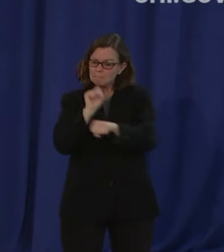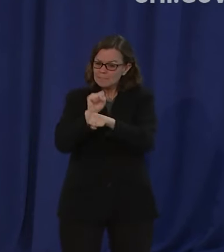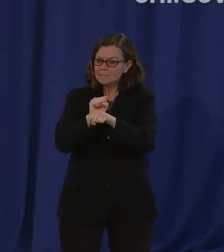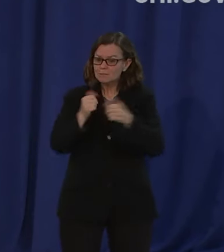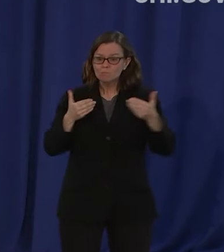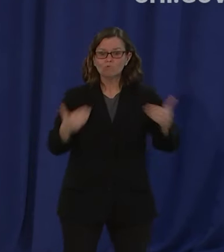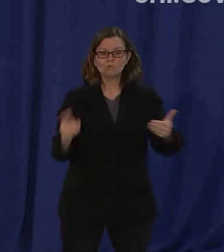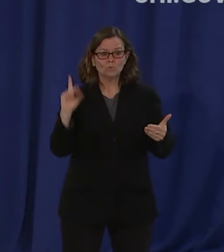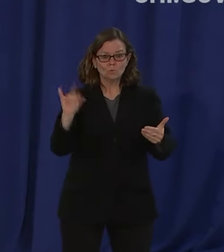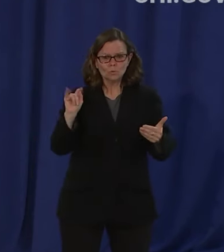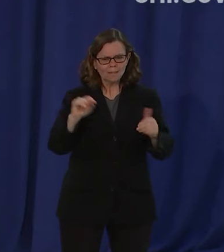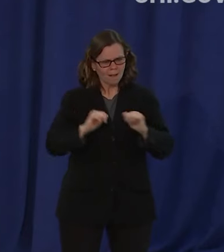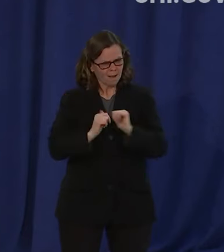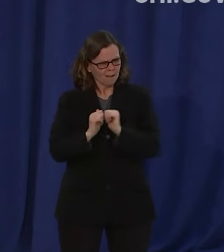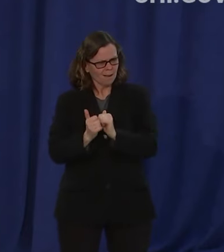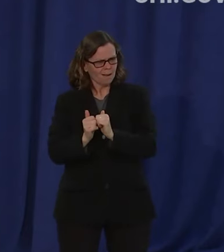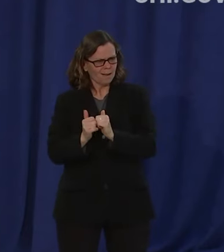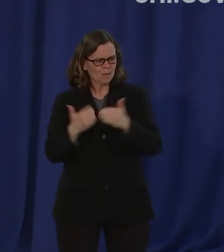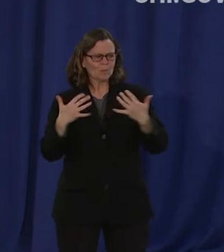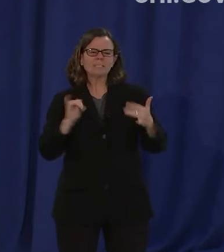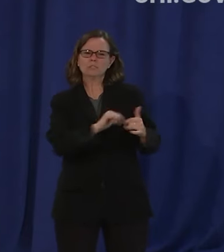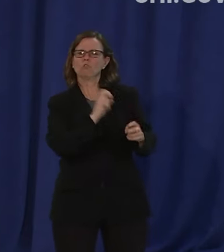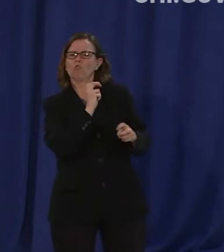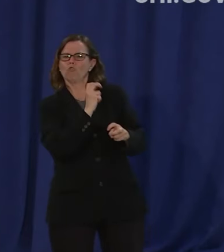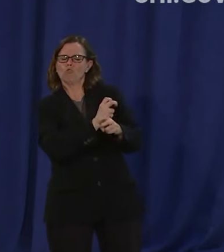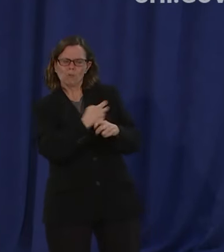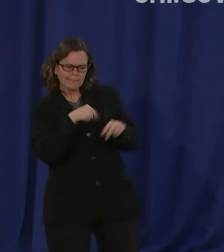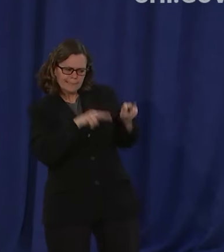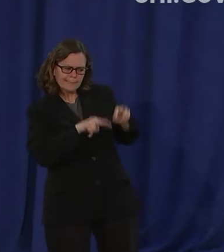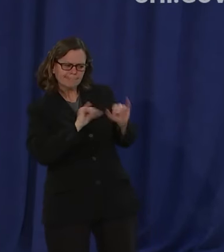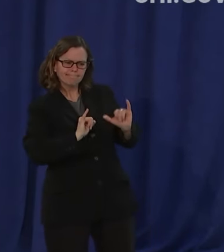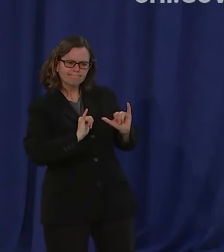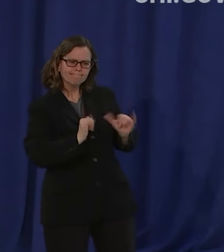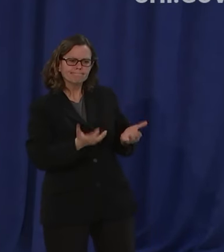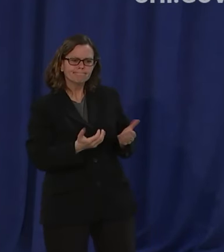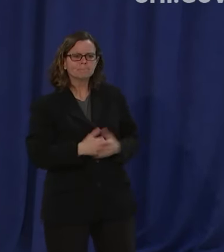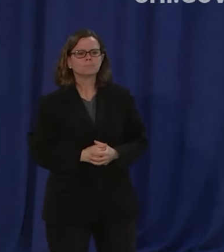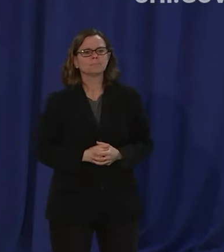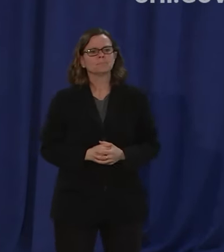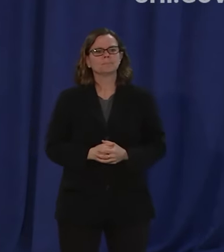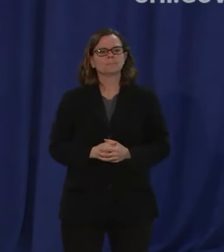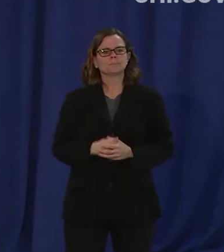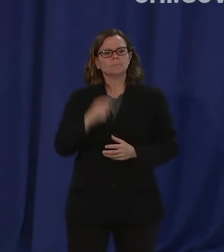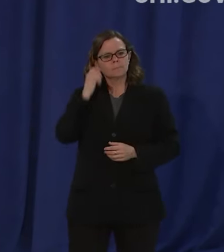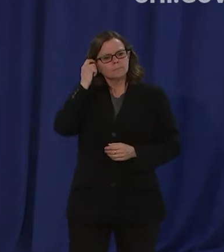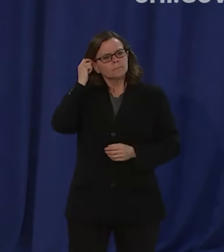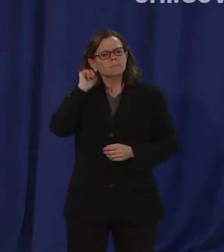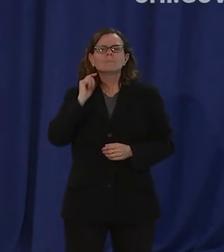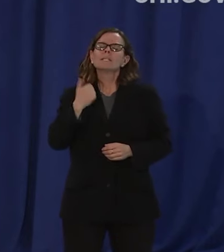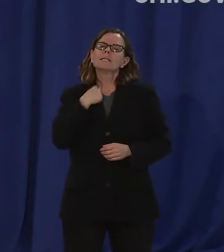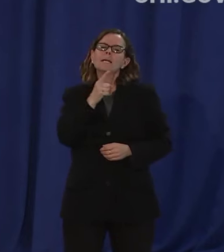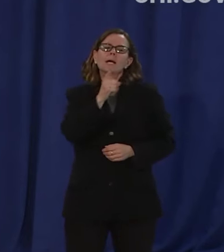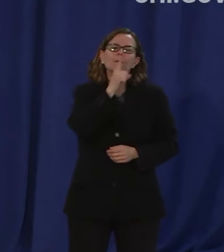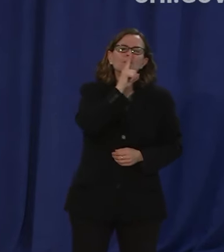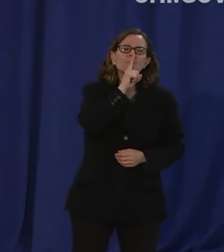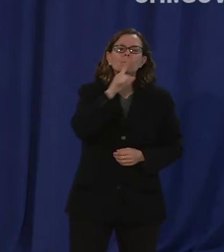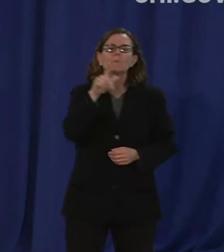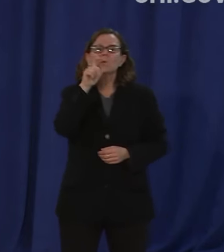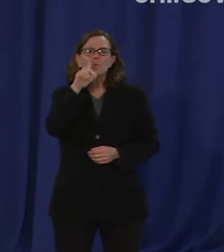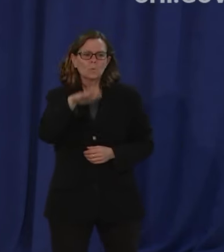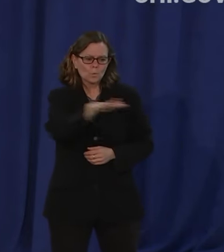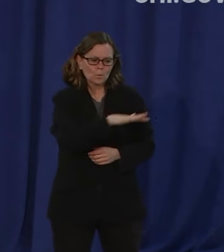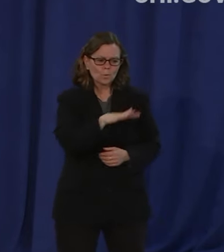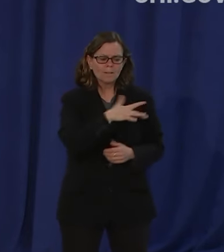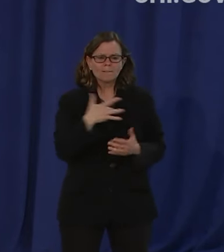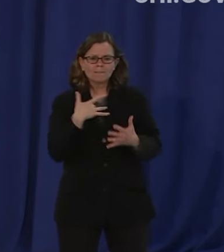challenge comes in and i don't believe in person placing any further burden on people they should be safe they should wear a mask